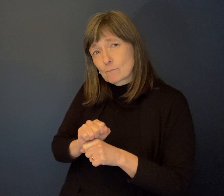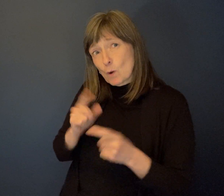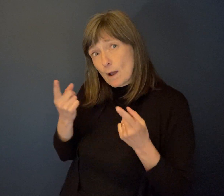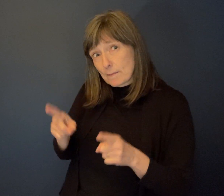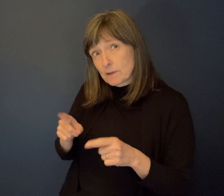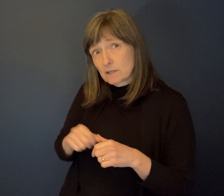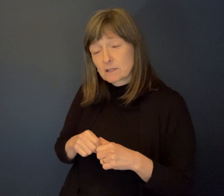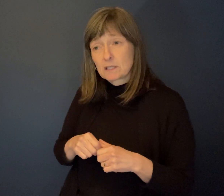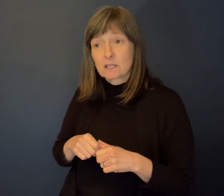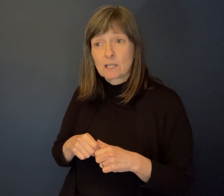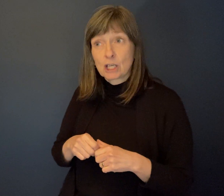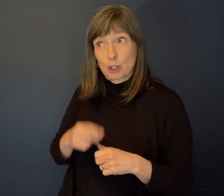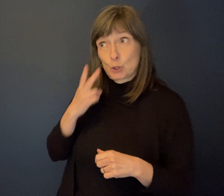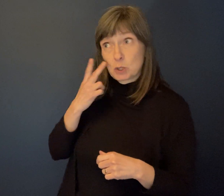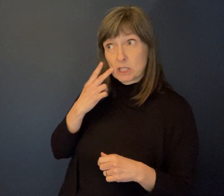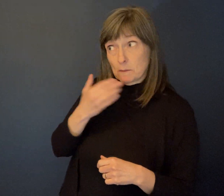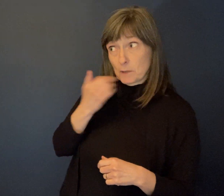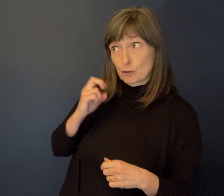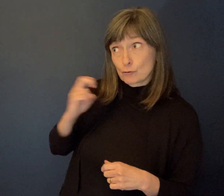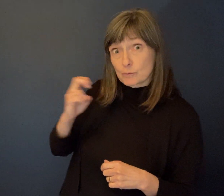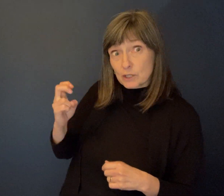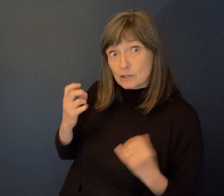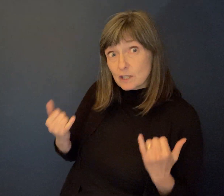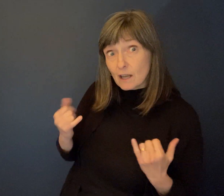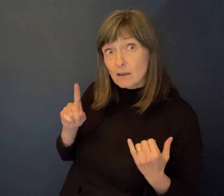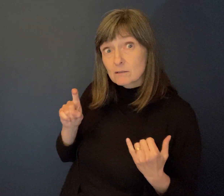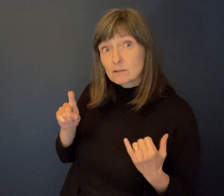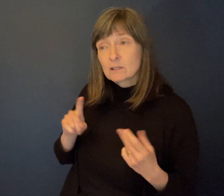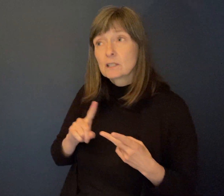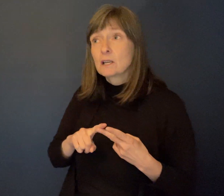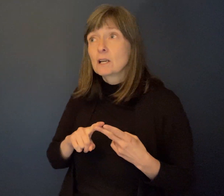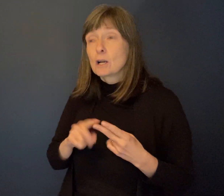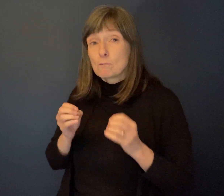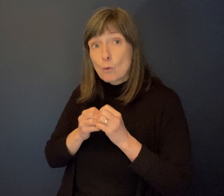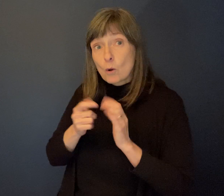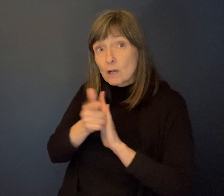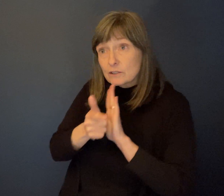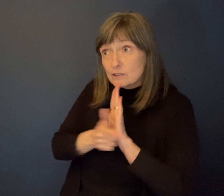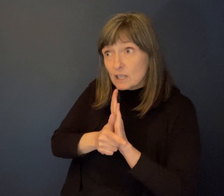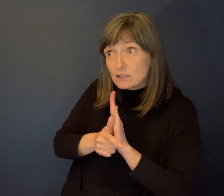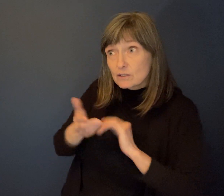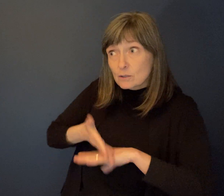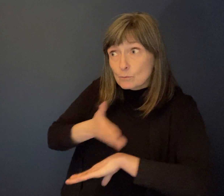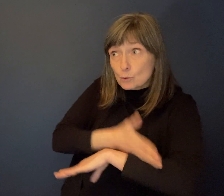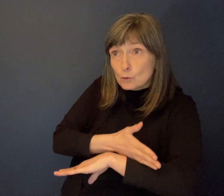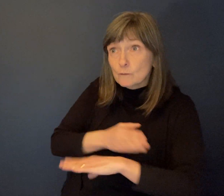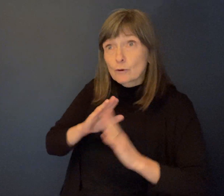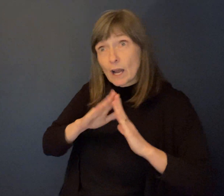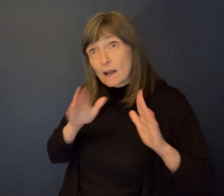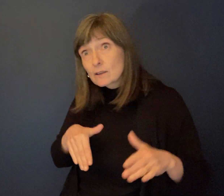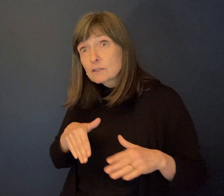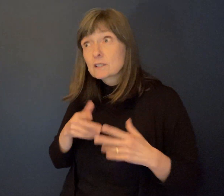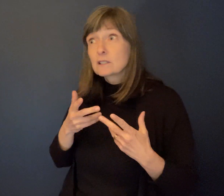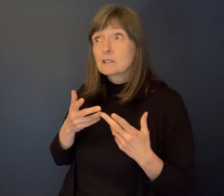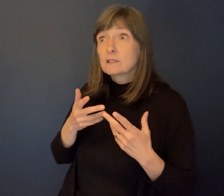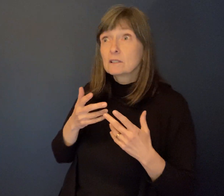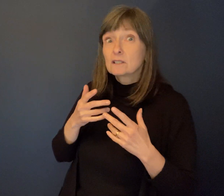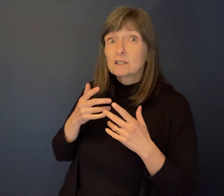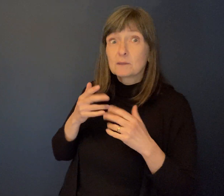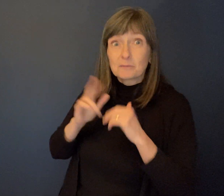better transportation? Are we getting legislation about housing and about architecture or